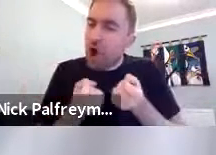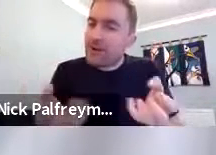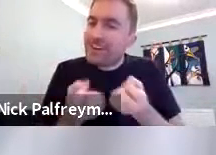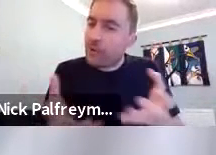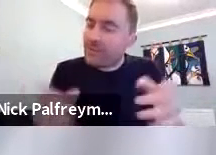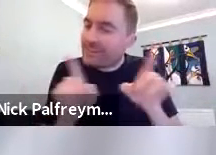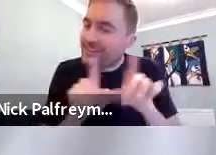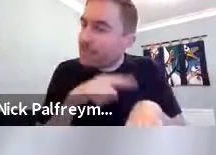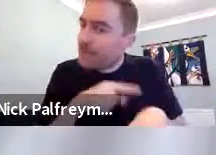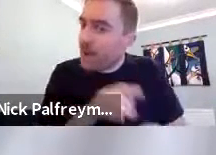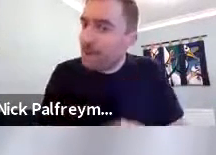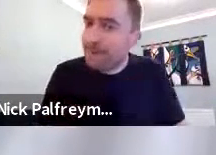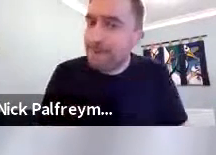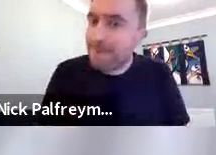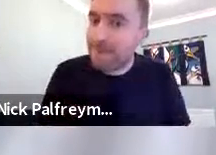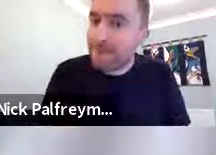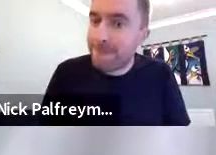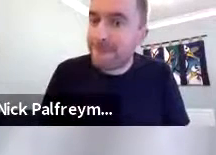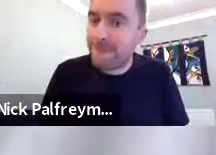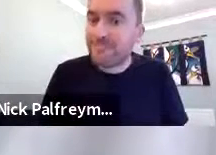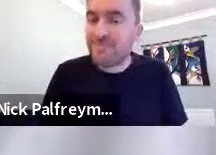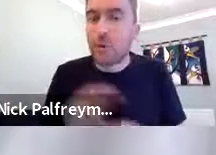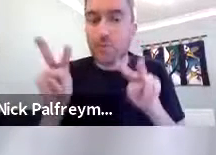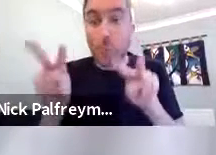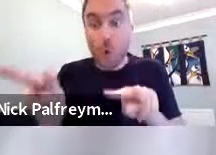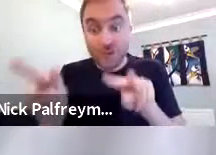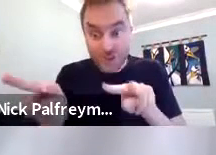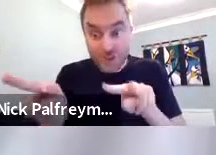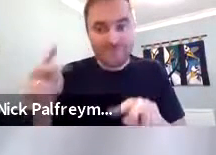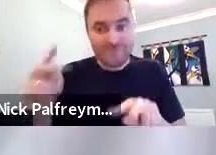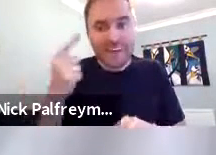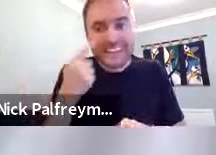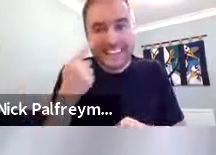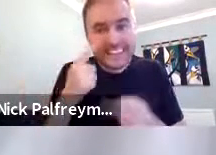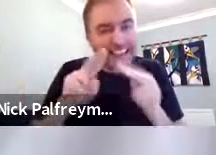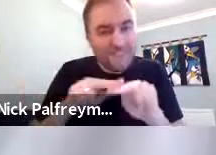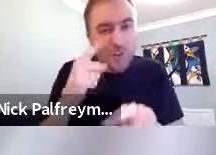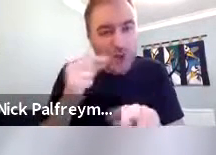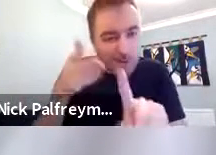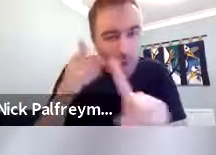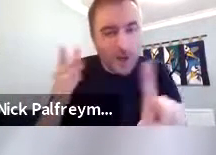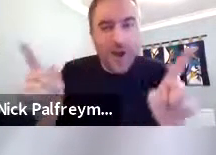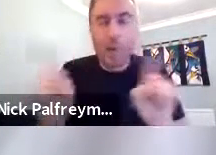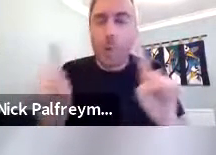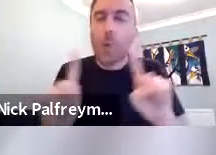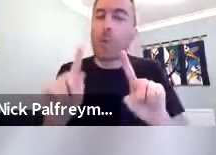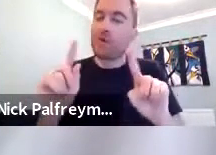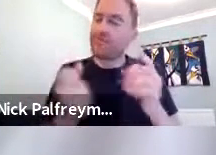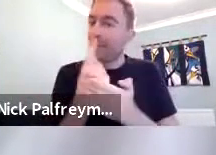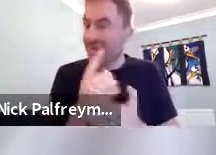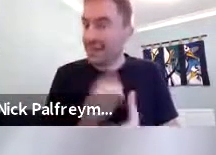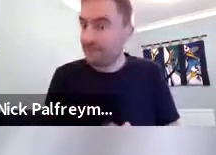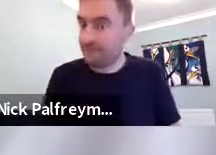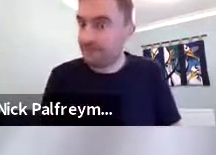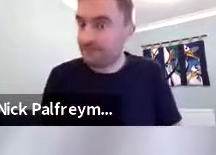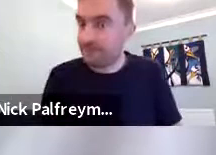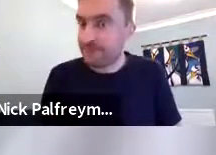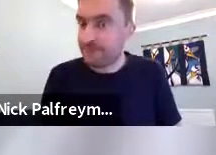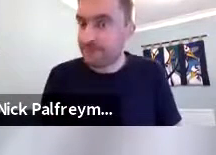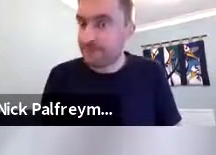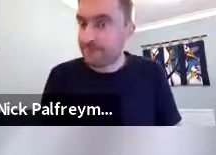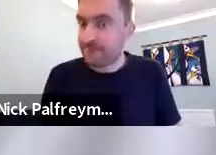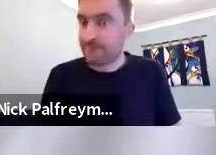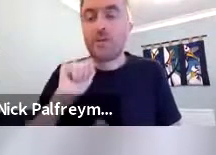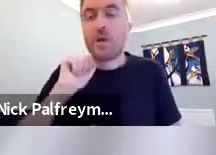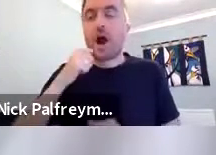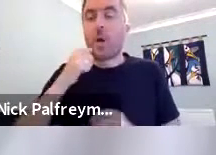if you can pick up how many different articulators there are. How many times the completives are used.